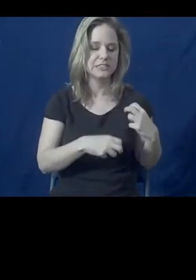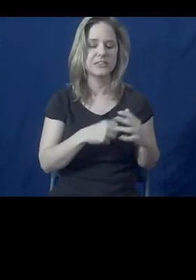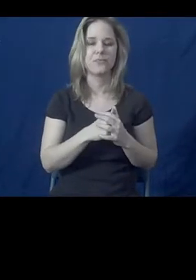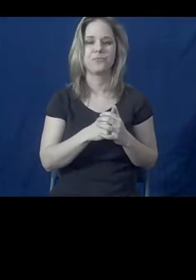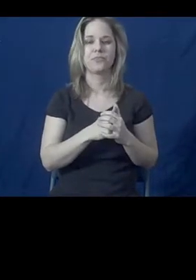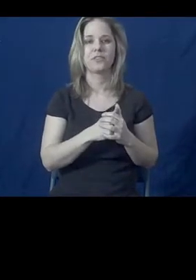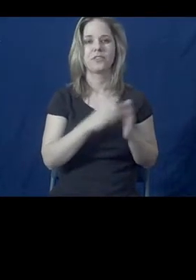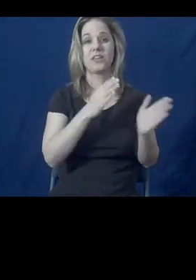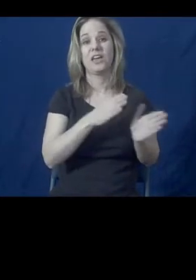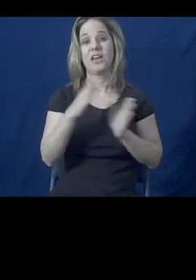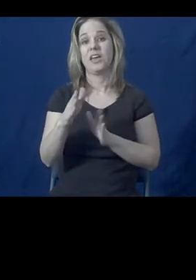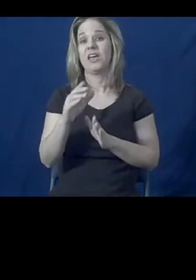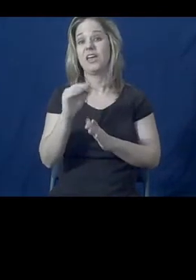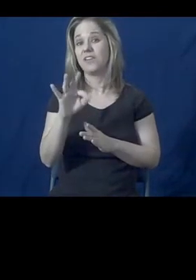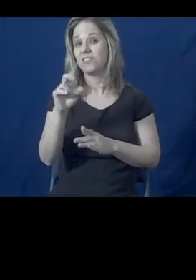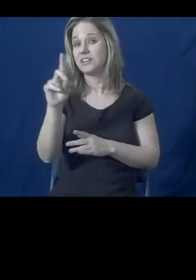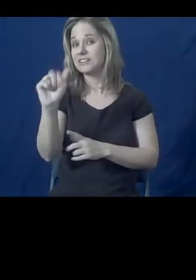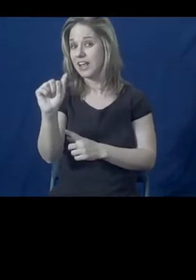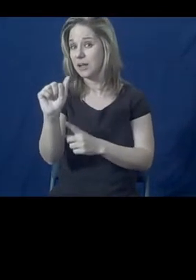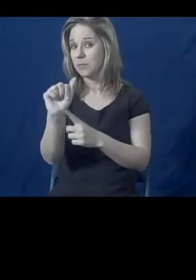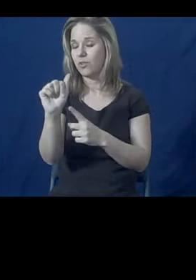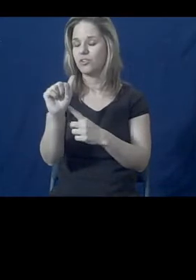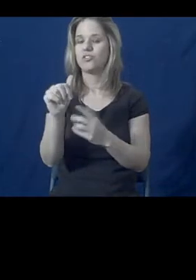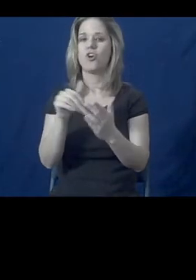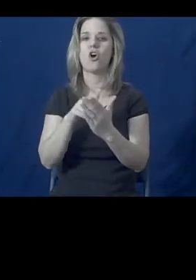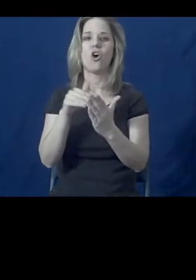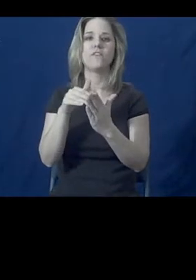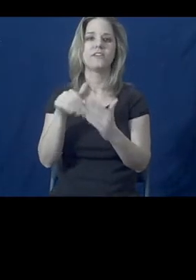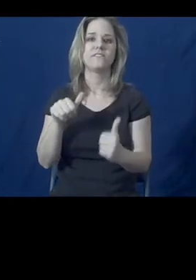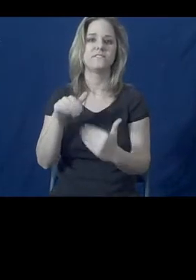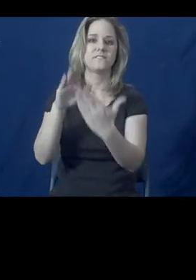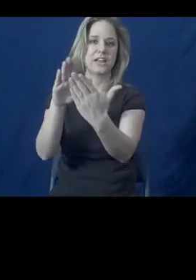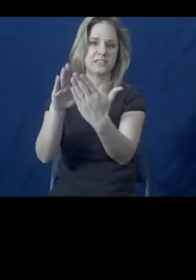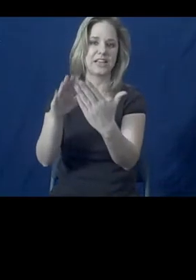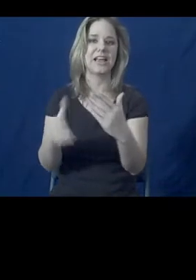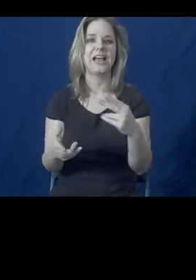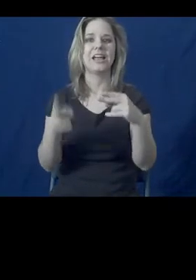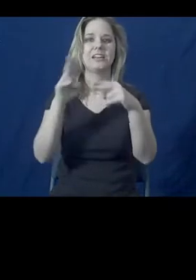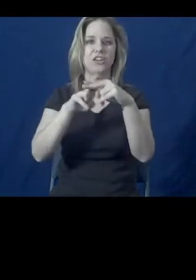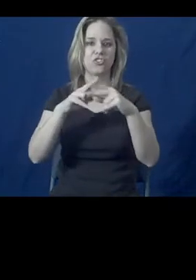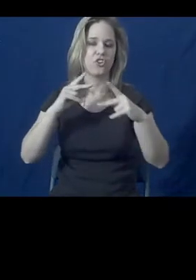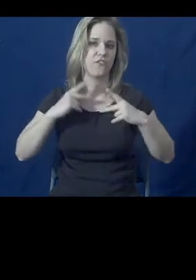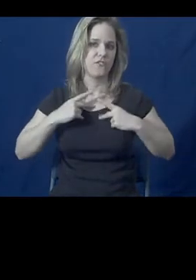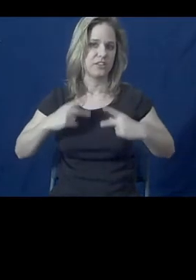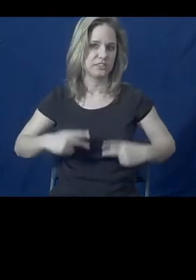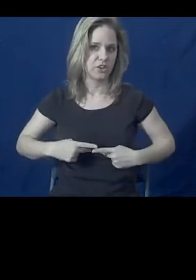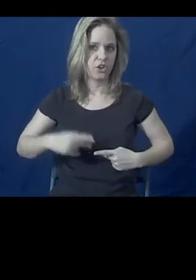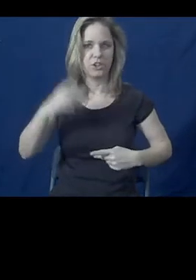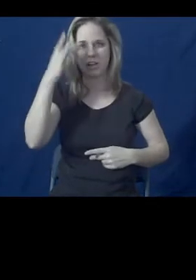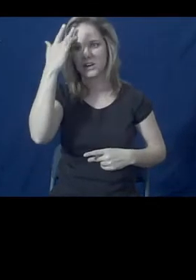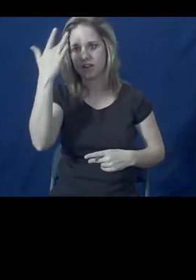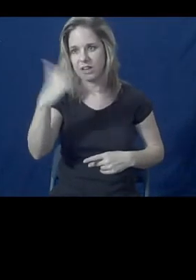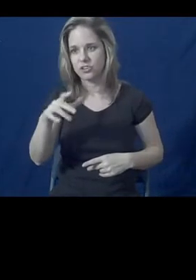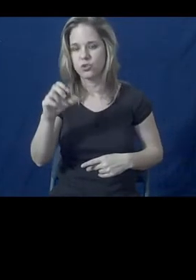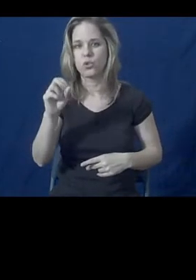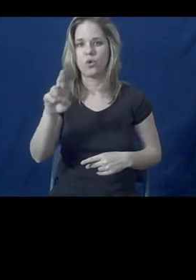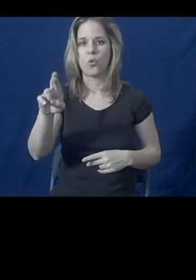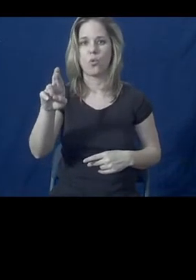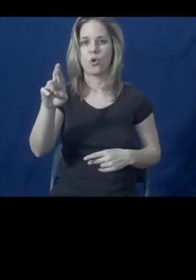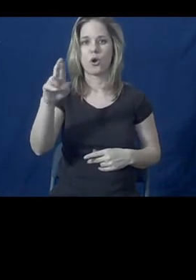for folks with disabilities, they're often facing additional physical, intellectual or